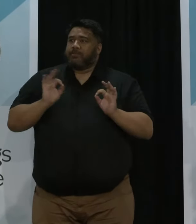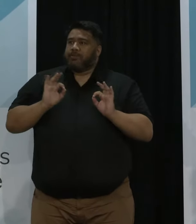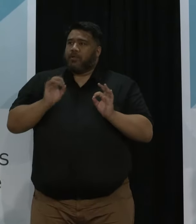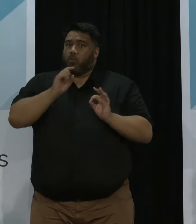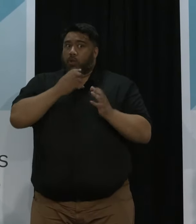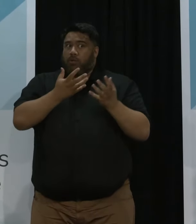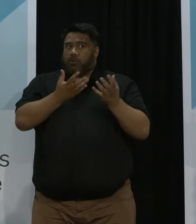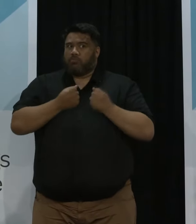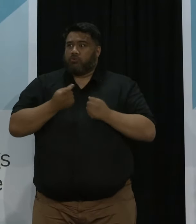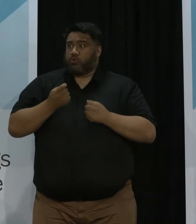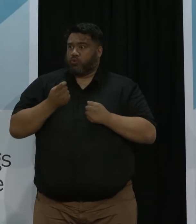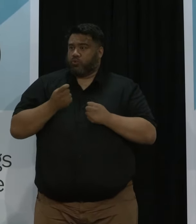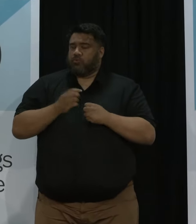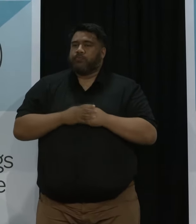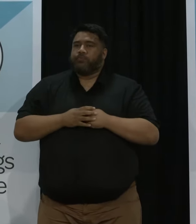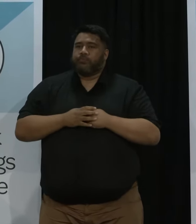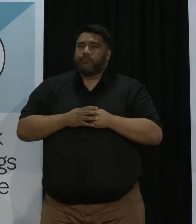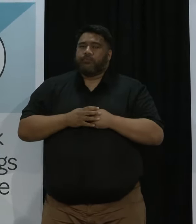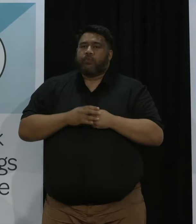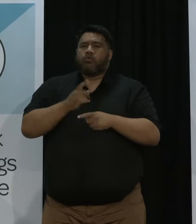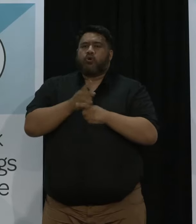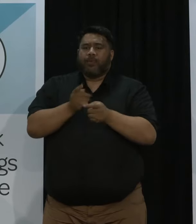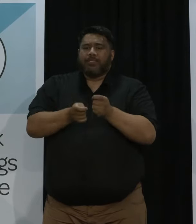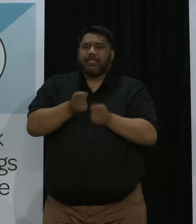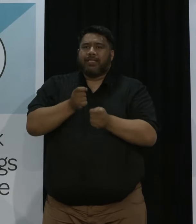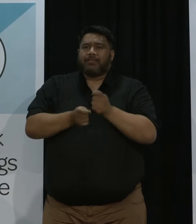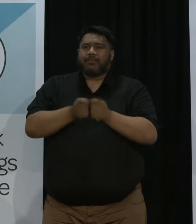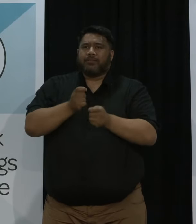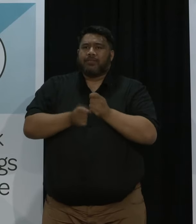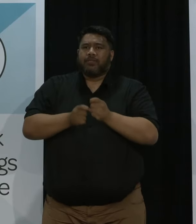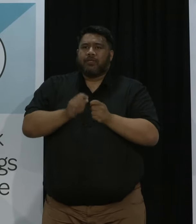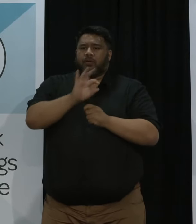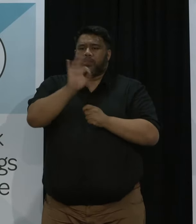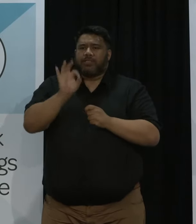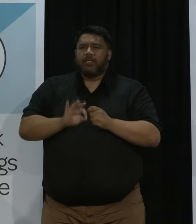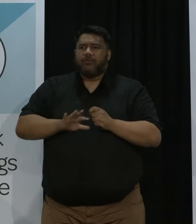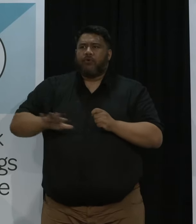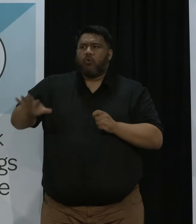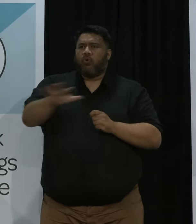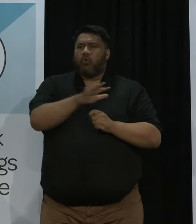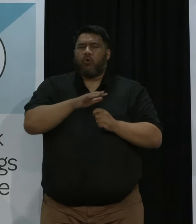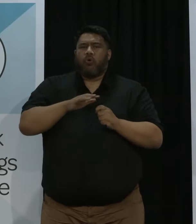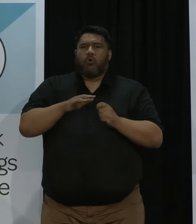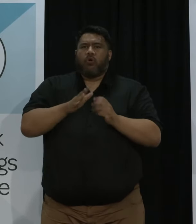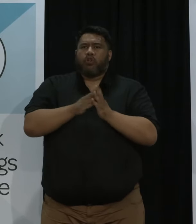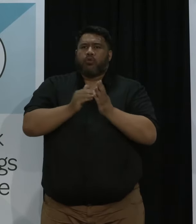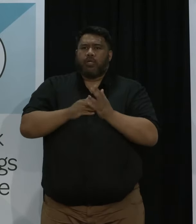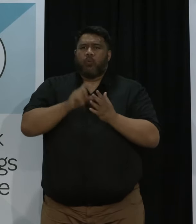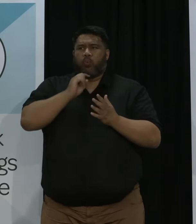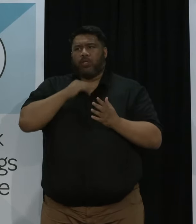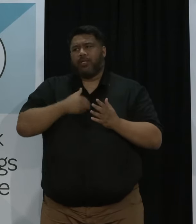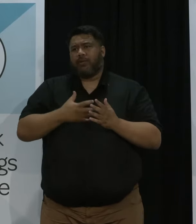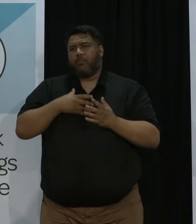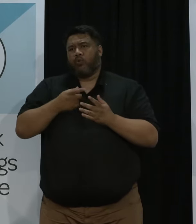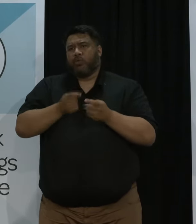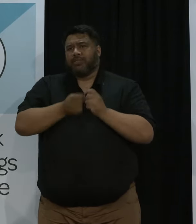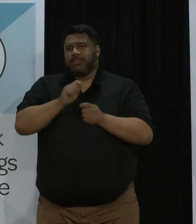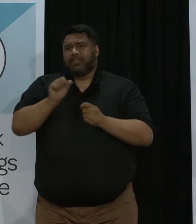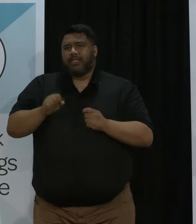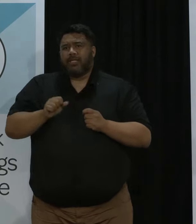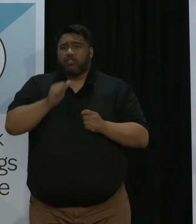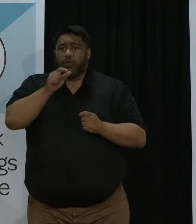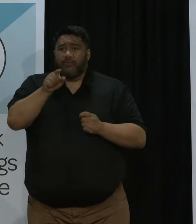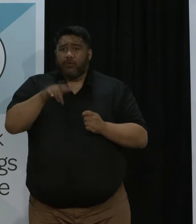back shortly testing rates in the population we could do with more testing in other words we need people who've got any symptoms